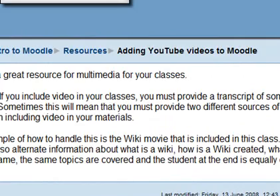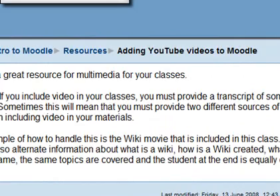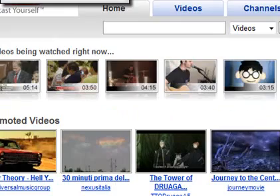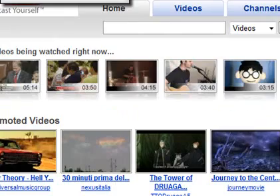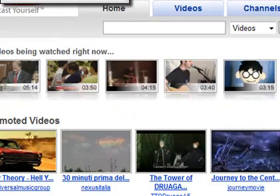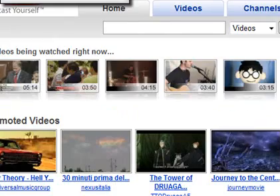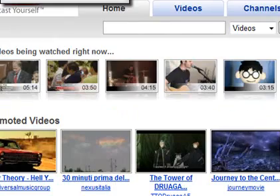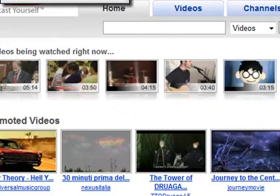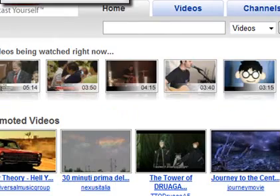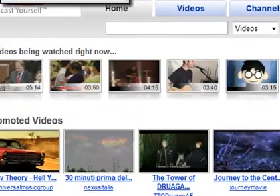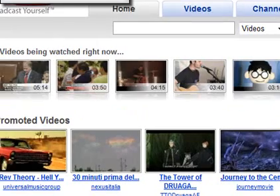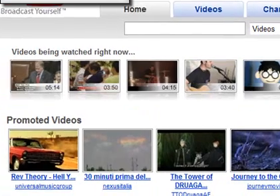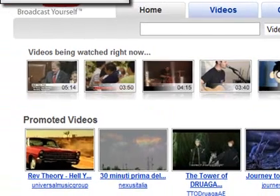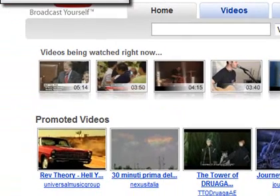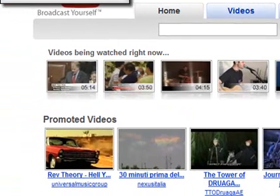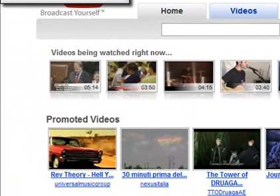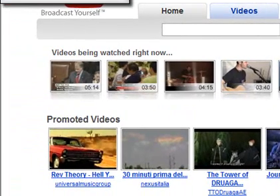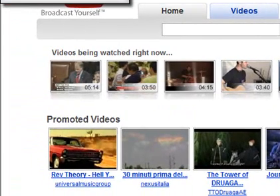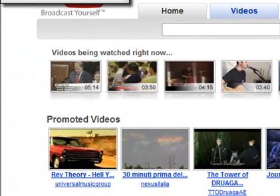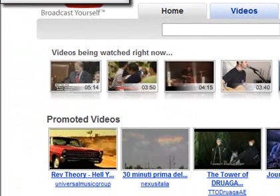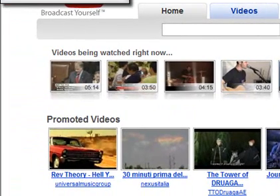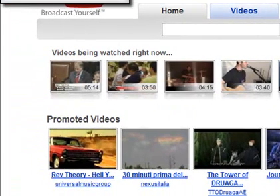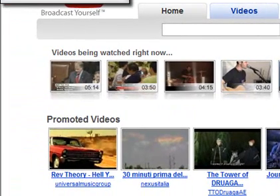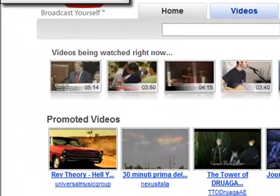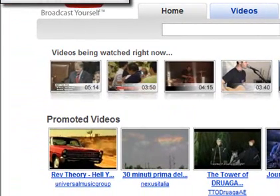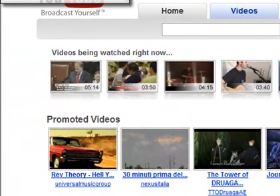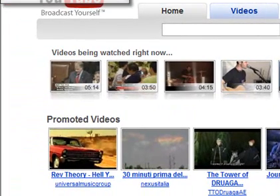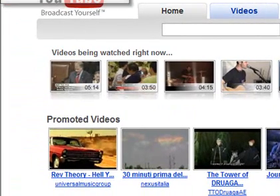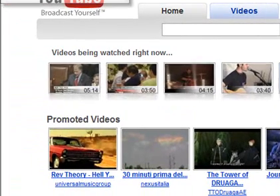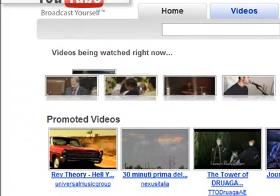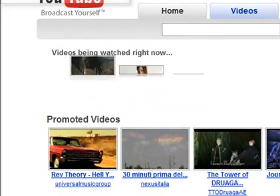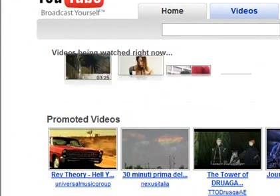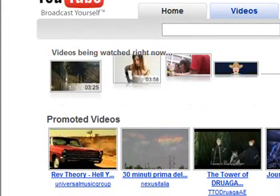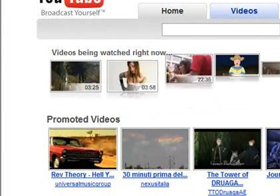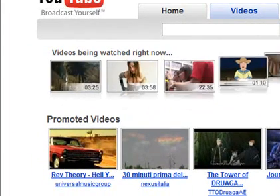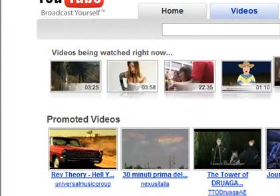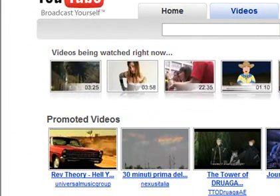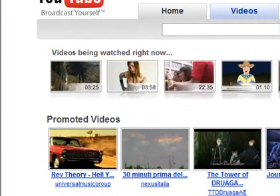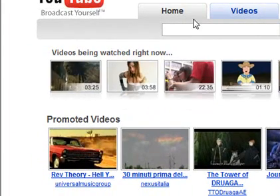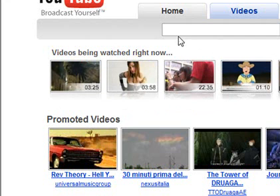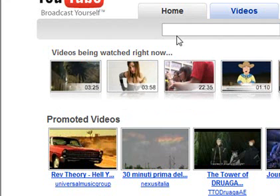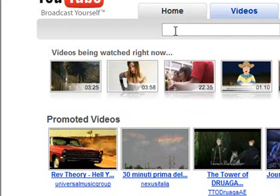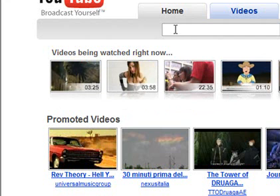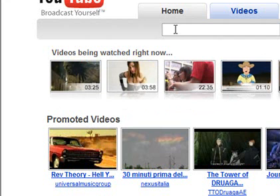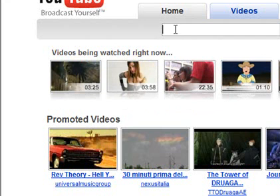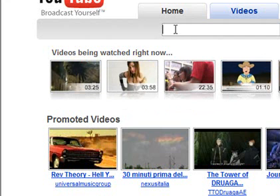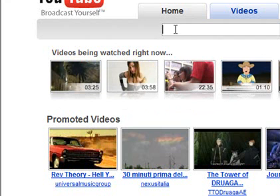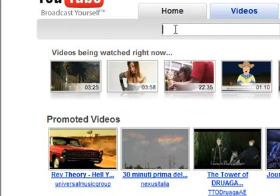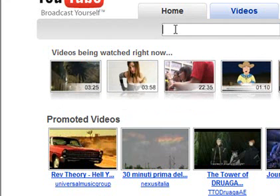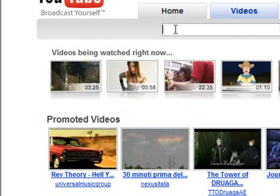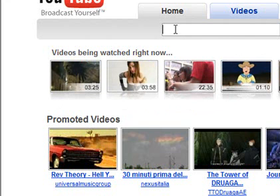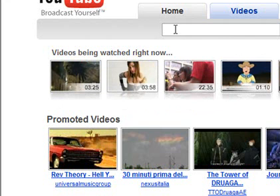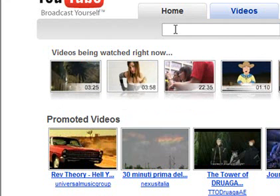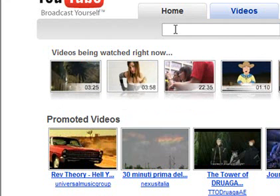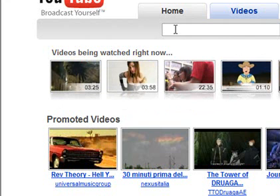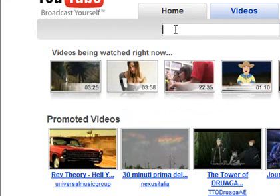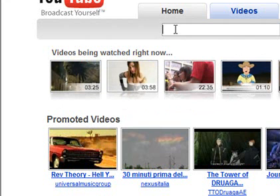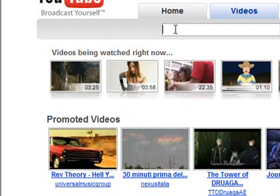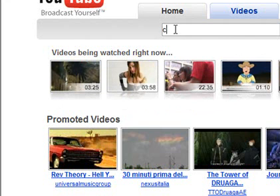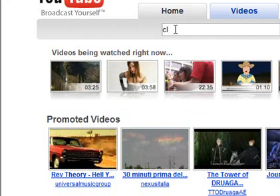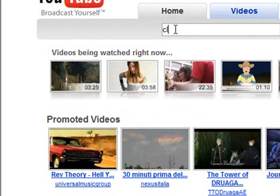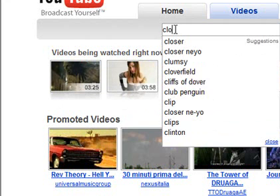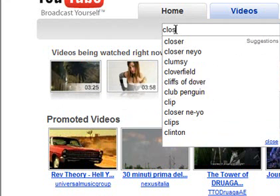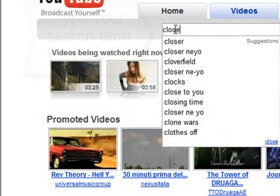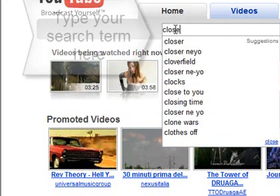so the address for YouTube is just youtube.com and I'm actually gonna look up